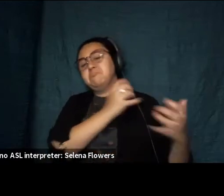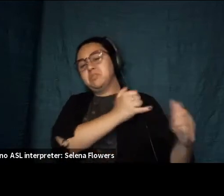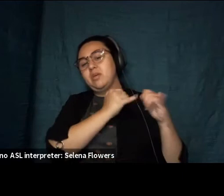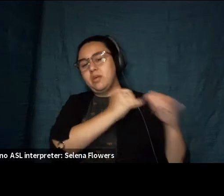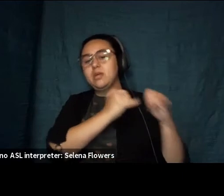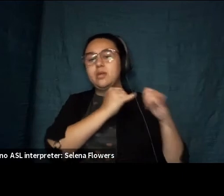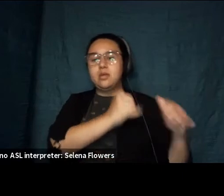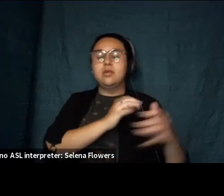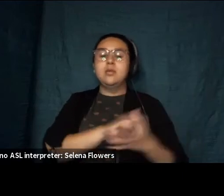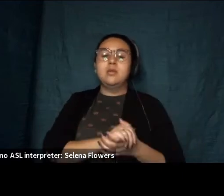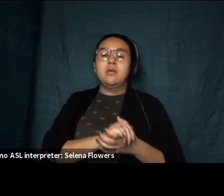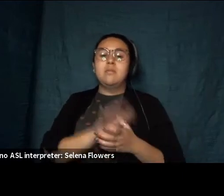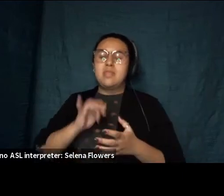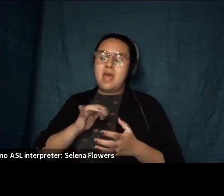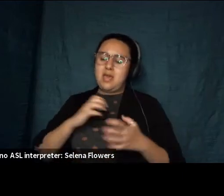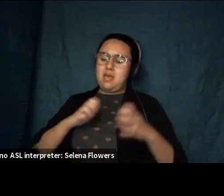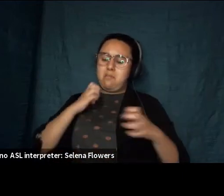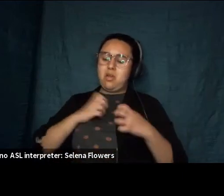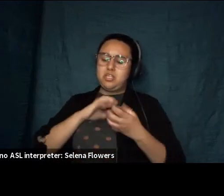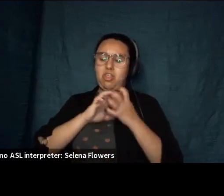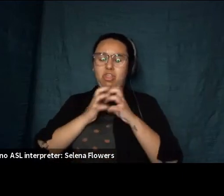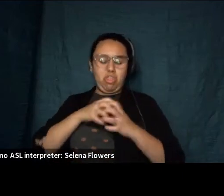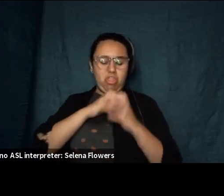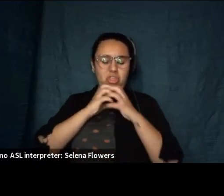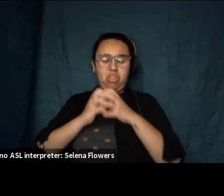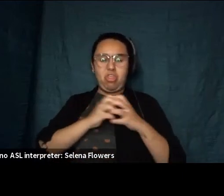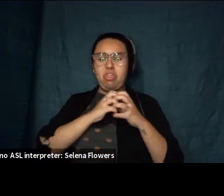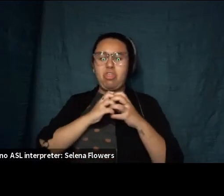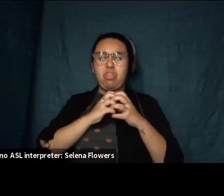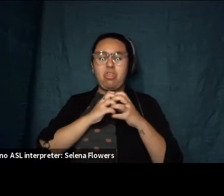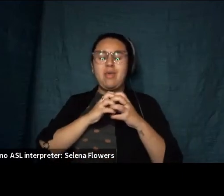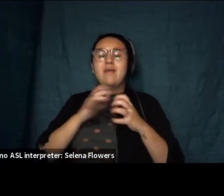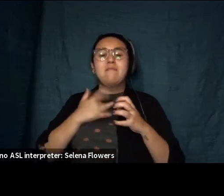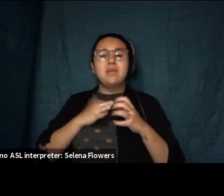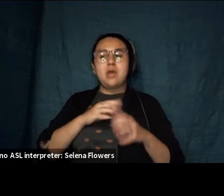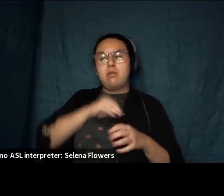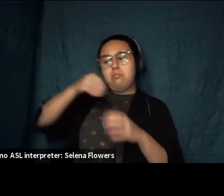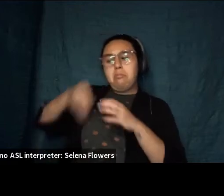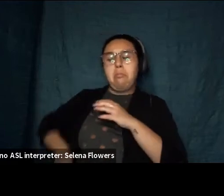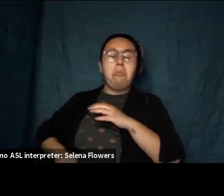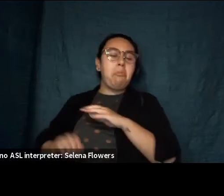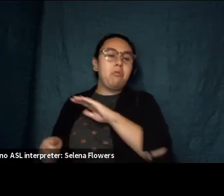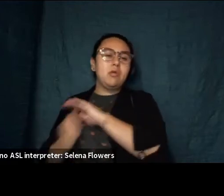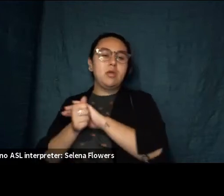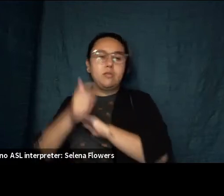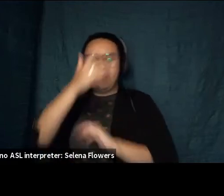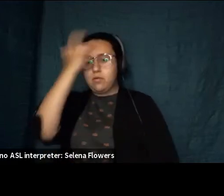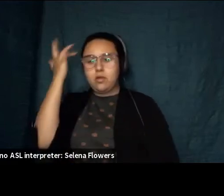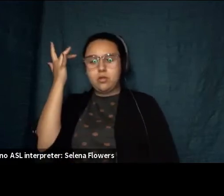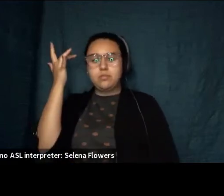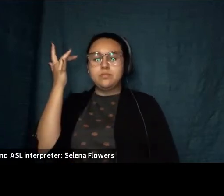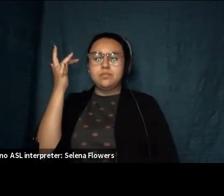the knot of emotions tangled like a dainty silver chain that i put in my pocket and forgot about the first loop